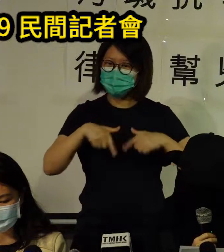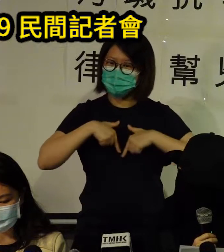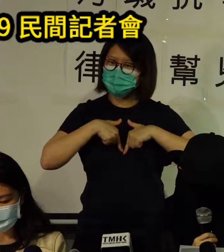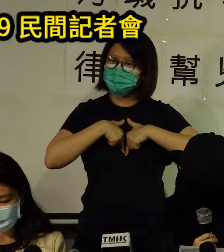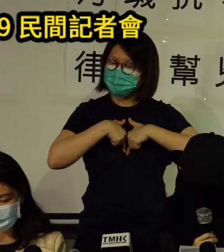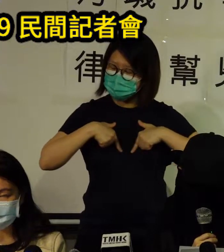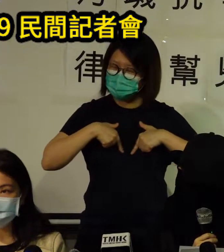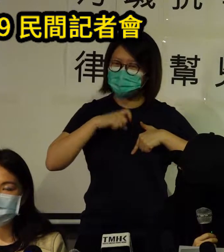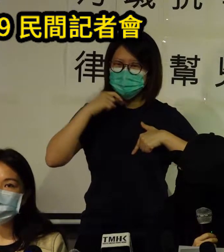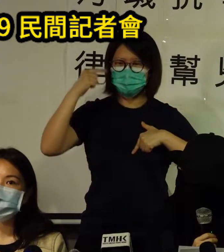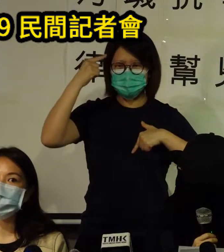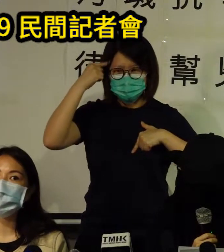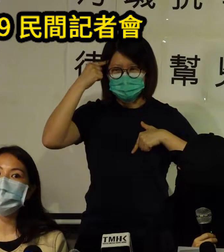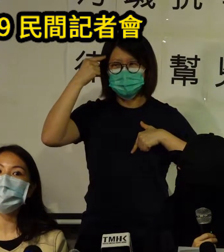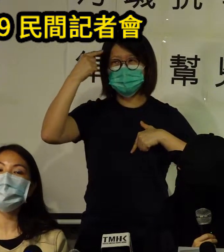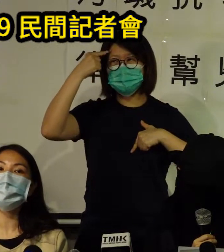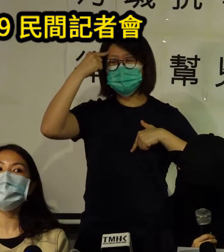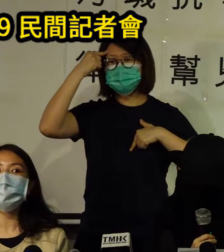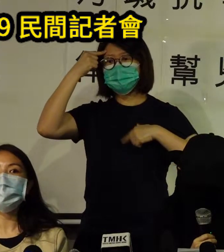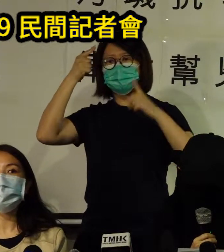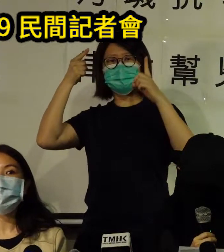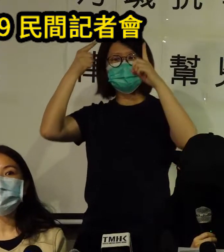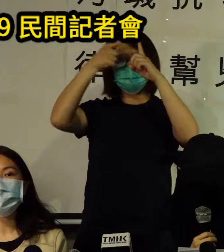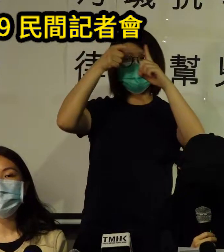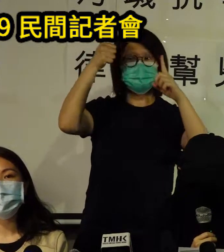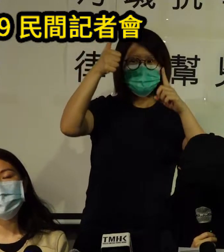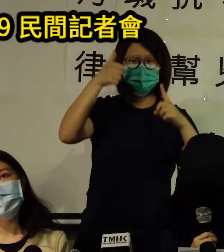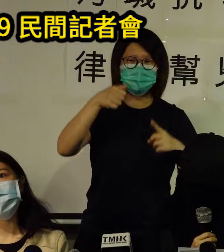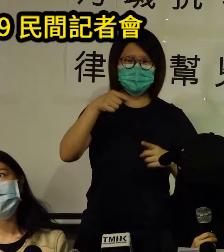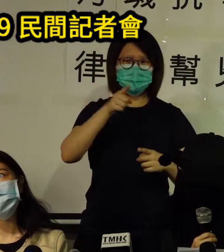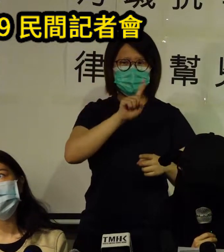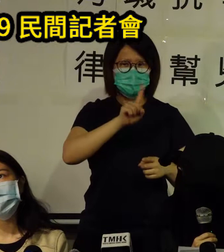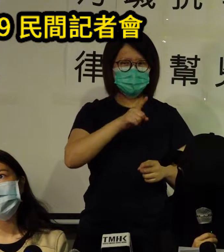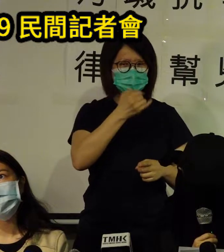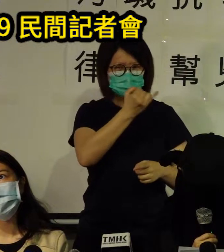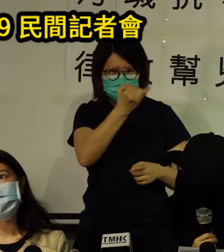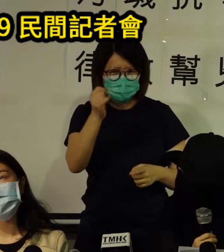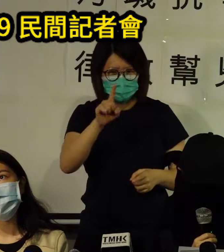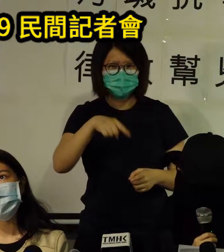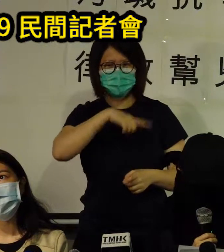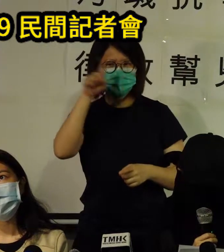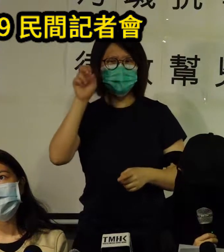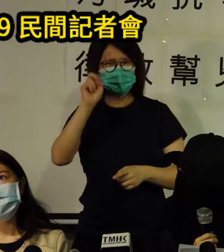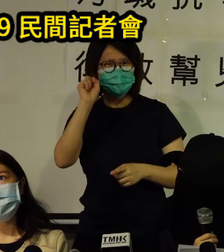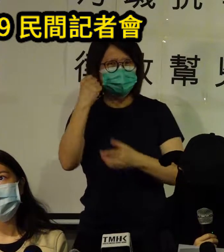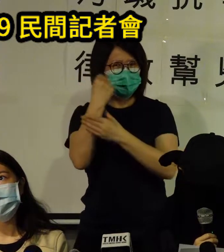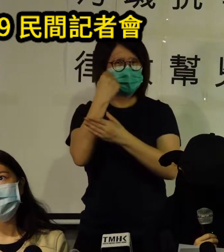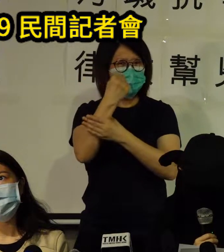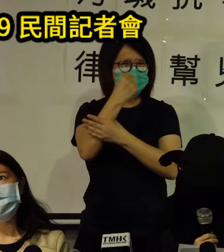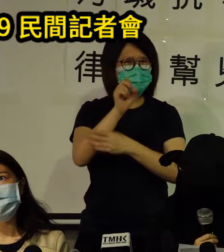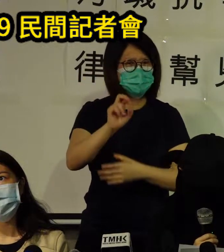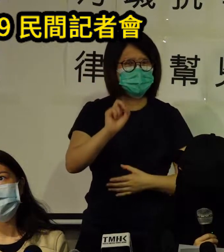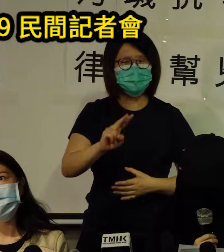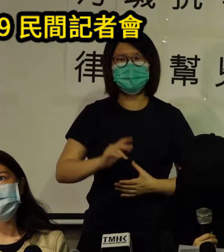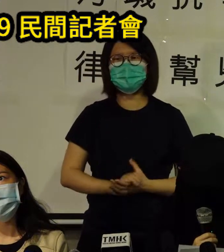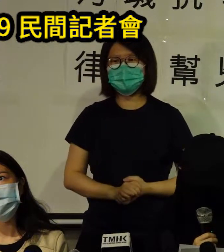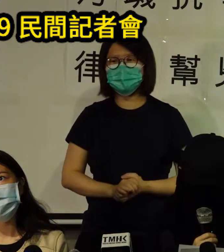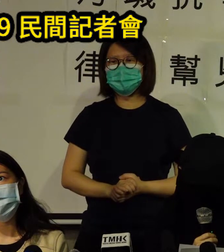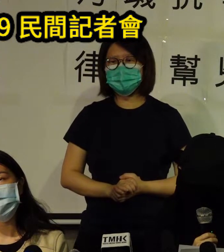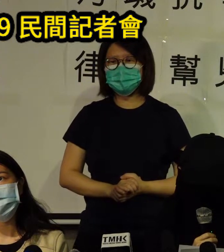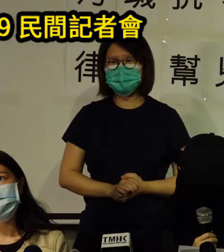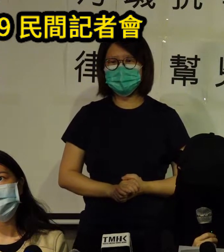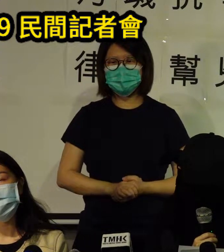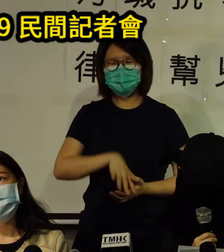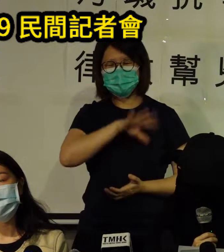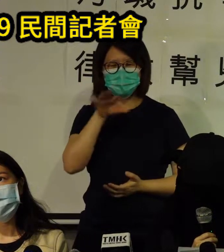slipped into existing laws the rule of law would become no more and rule by law will prevail with